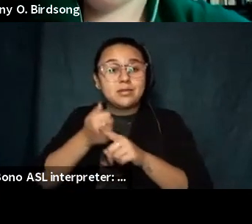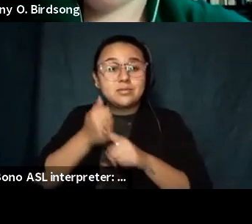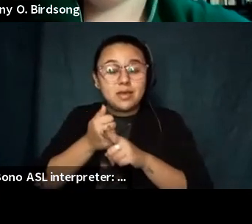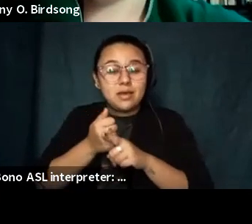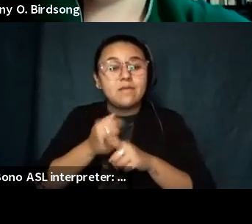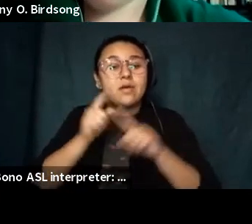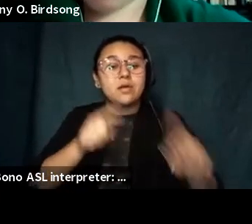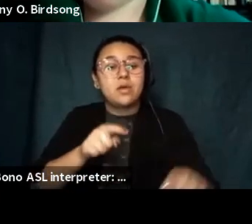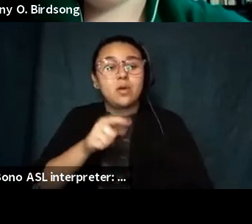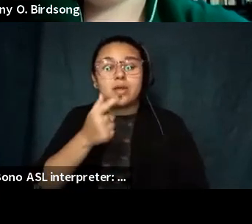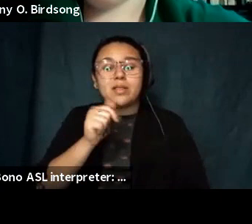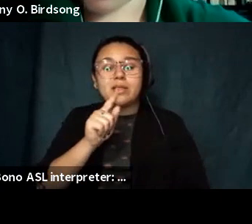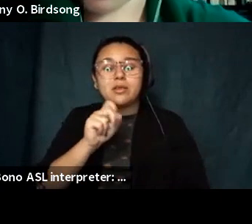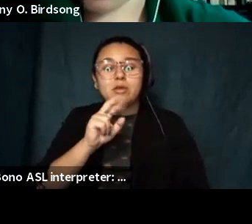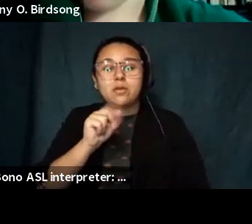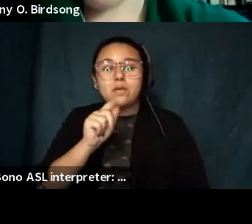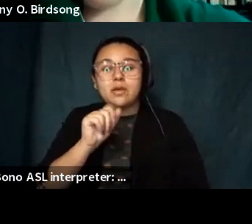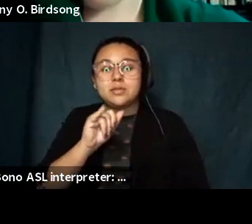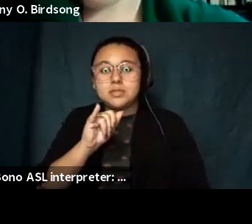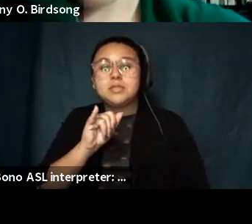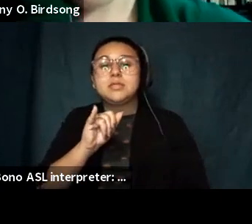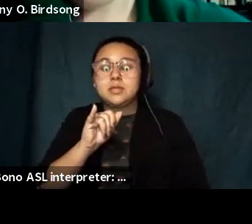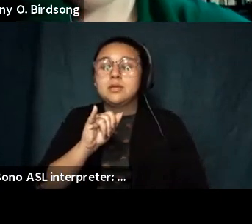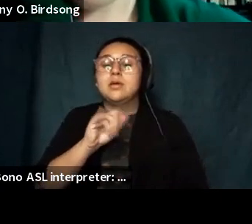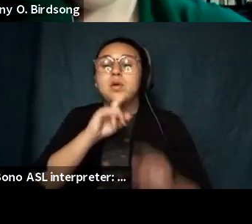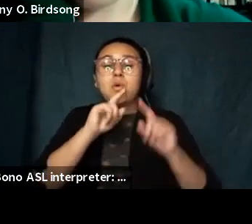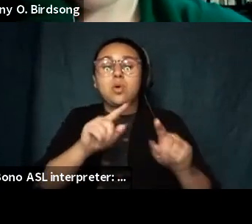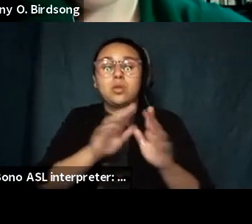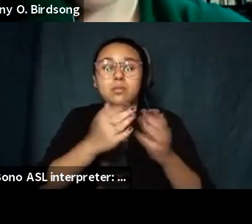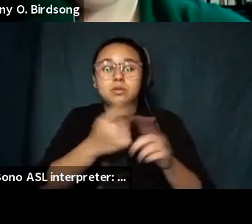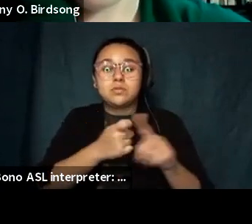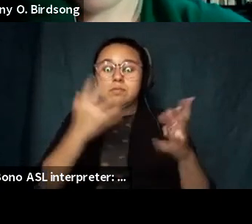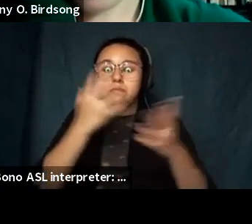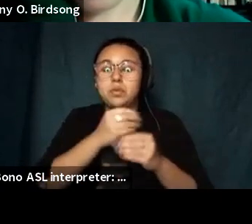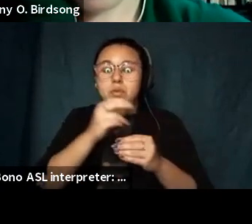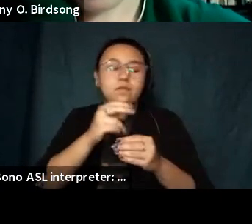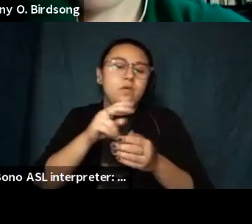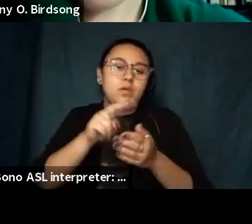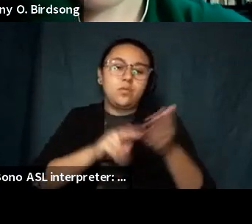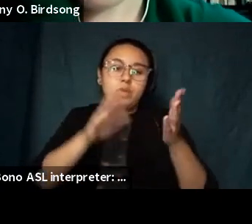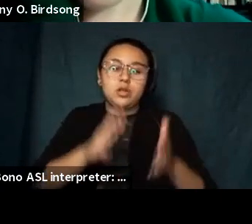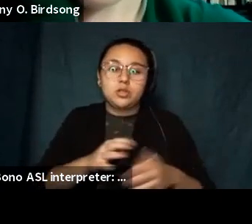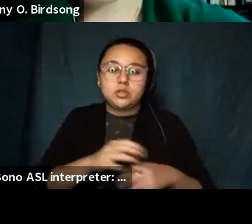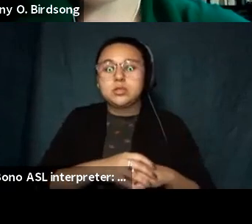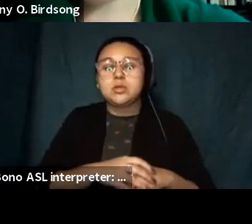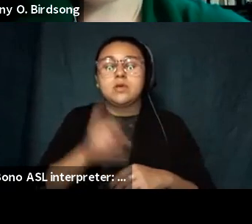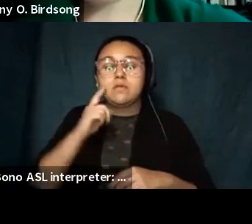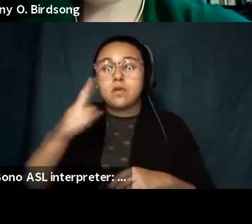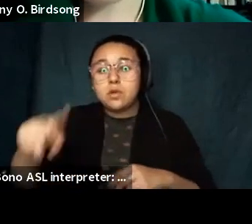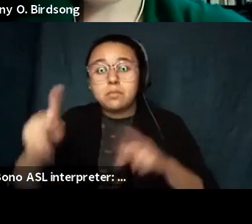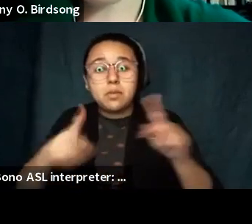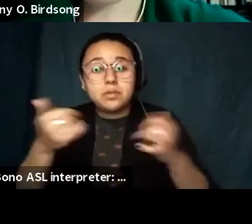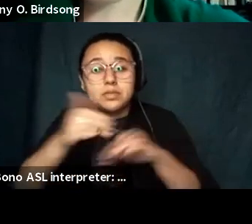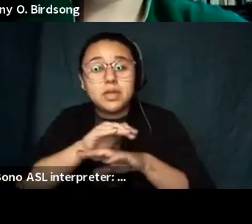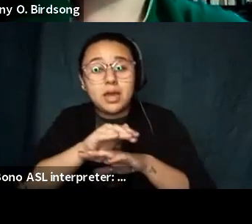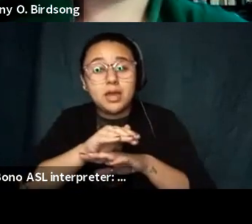written by these wonderful readers um and so my first thank you is of course to our readers tonight for sharing their words